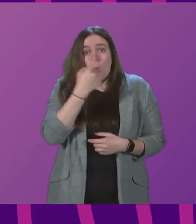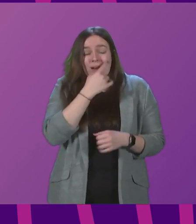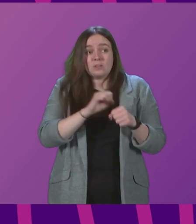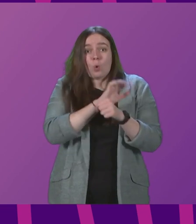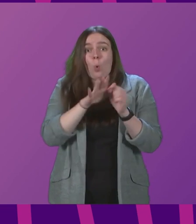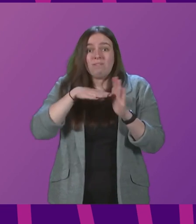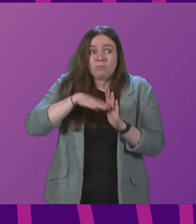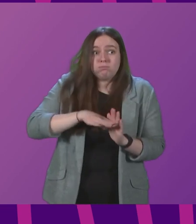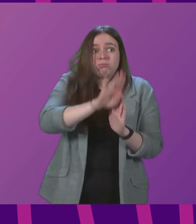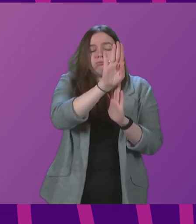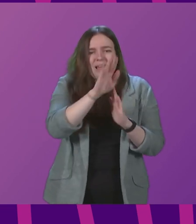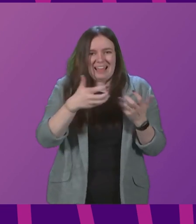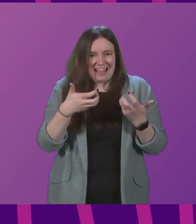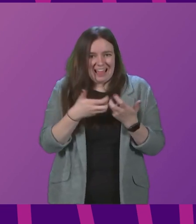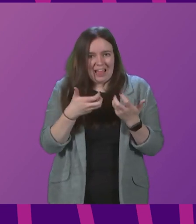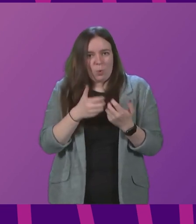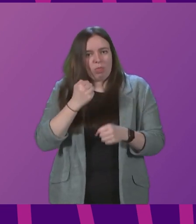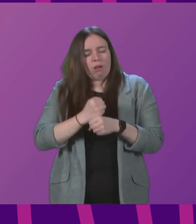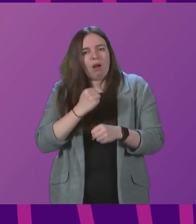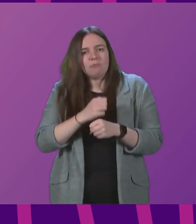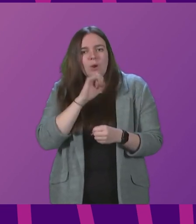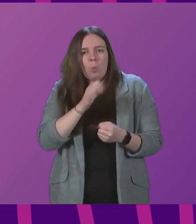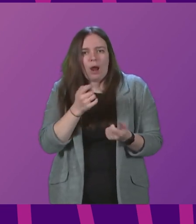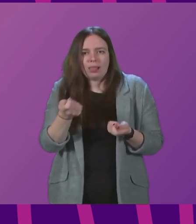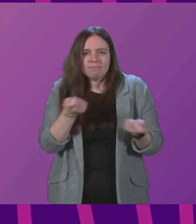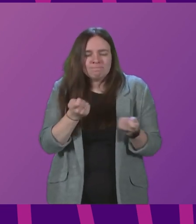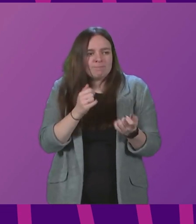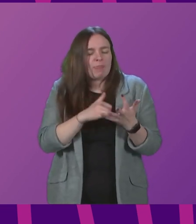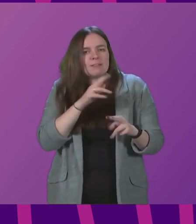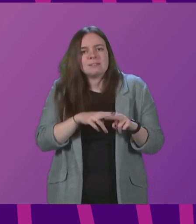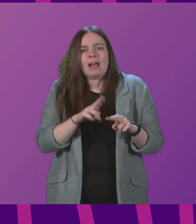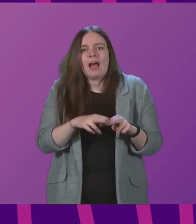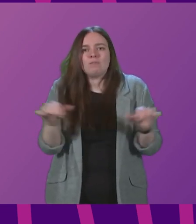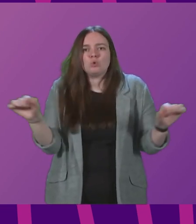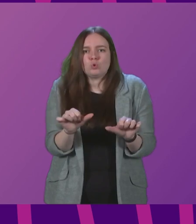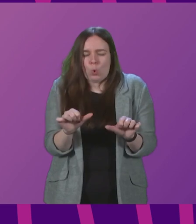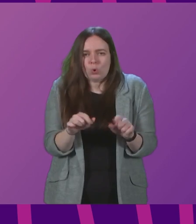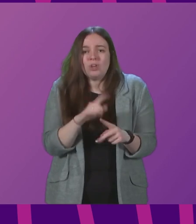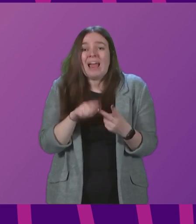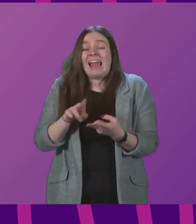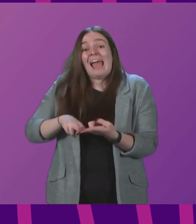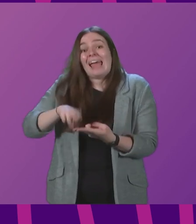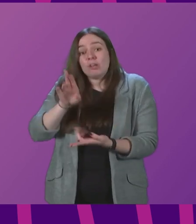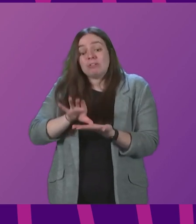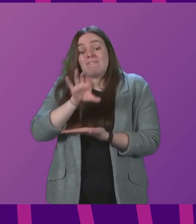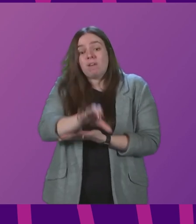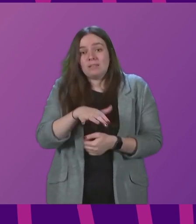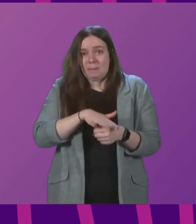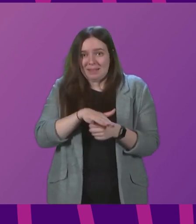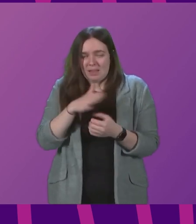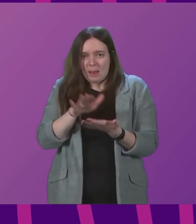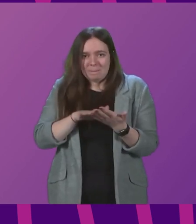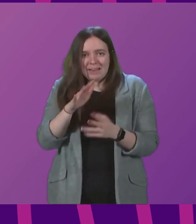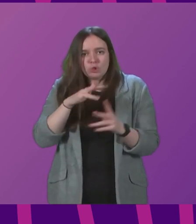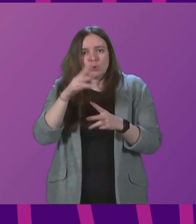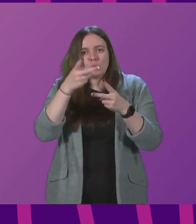cases, how will the Scottish Government solve the staff shortage and increase funded places so that social care package